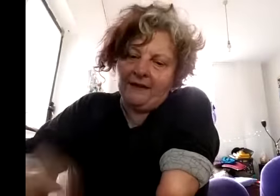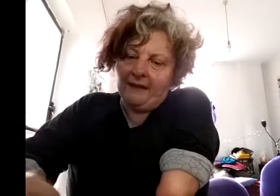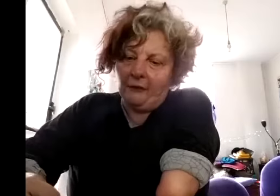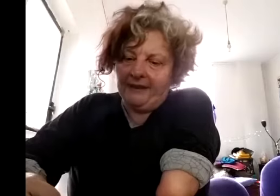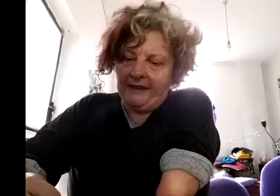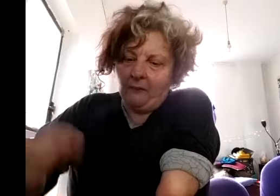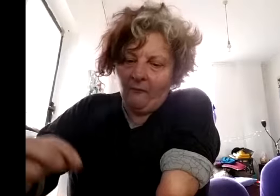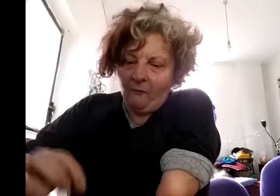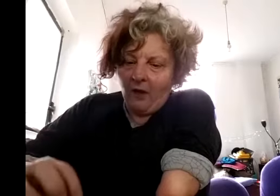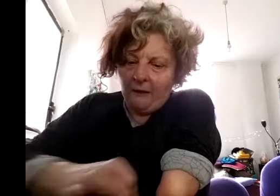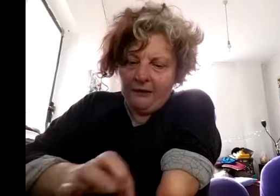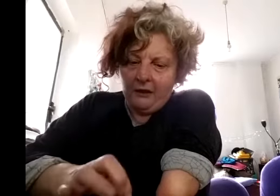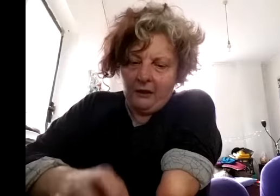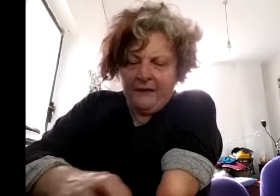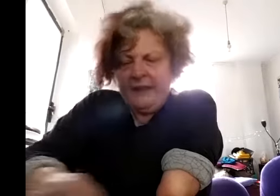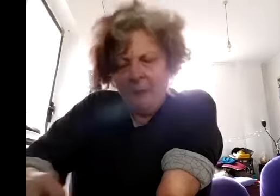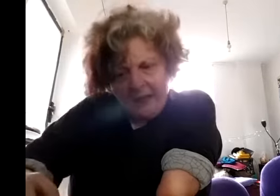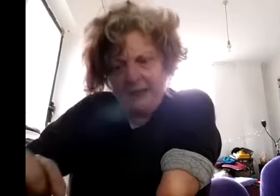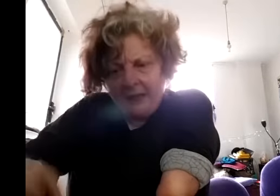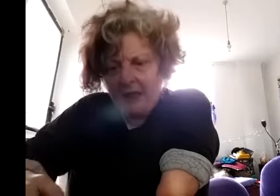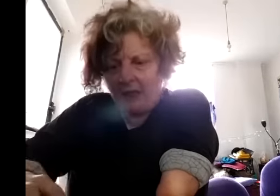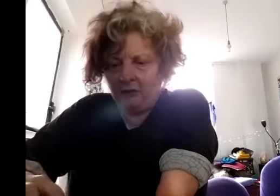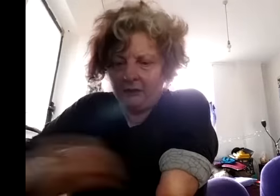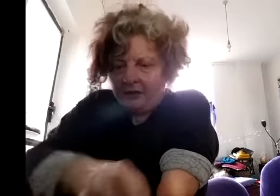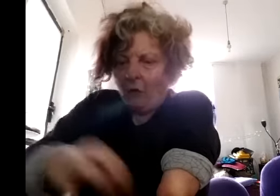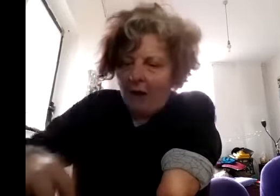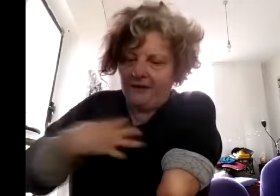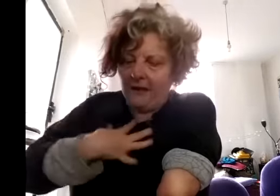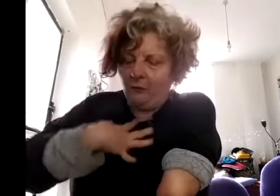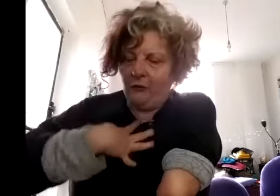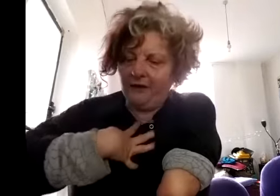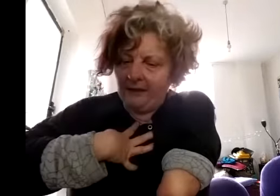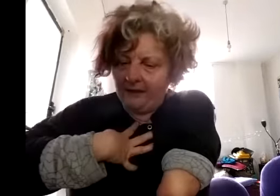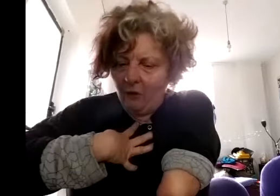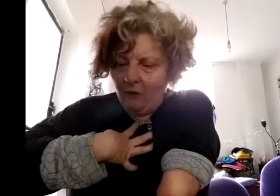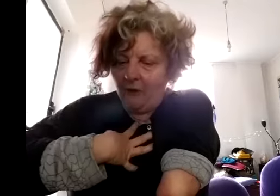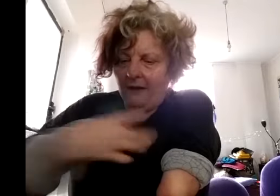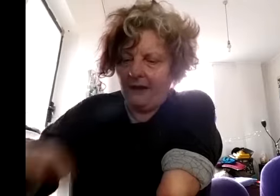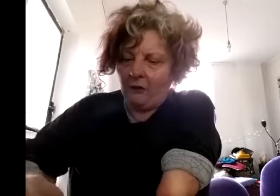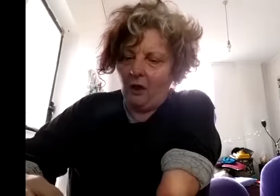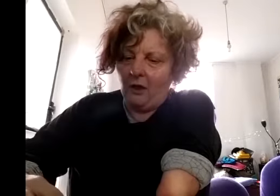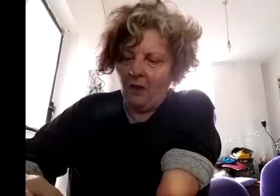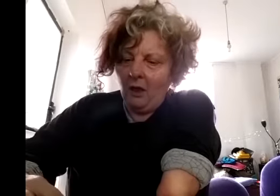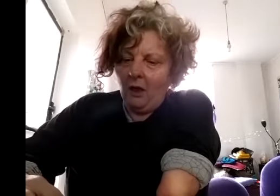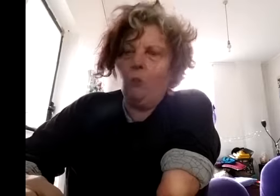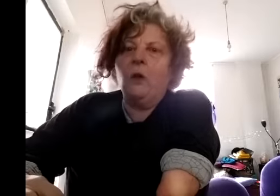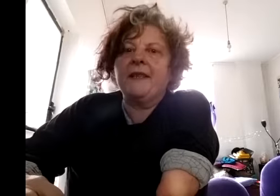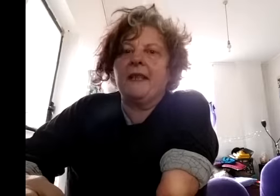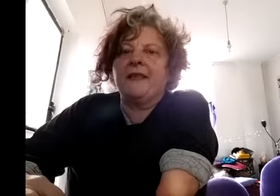is interesting after i think about a year and so i was now producing solo at that time we started to get